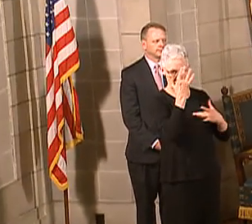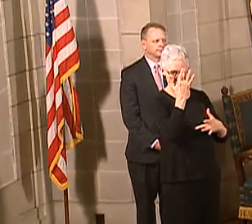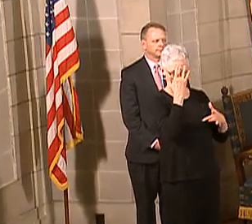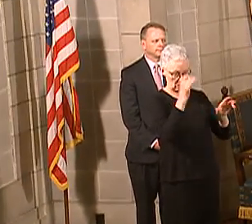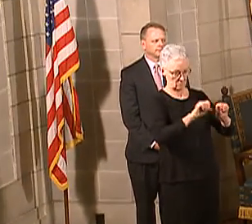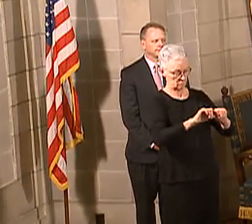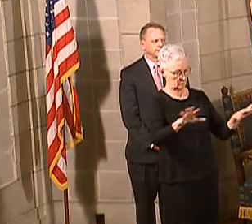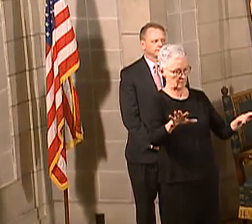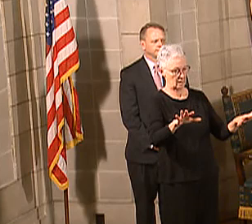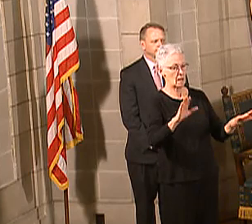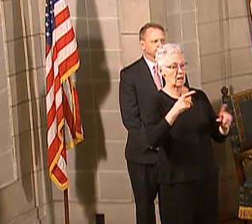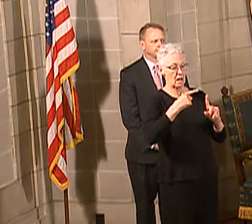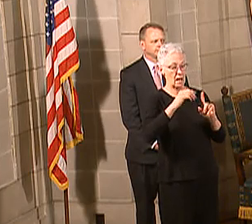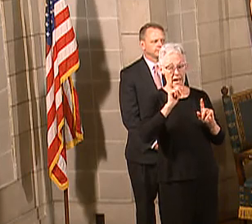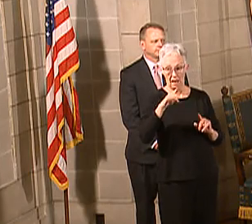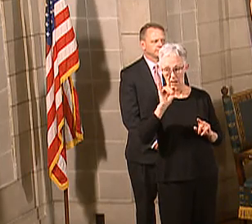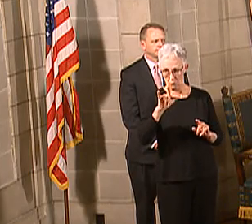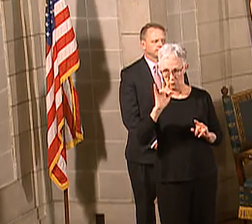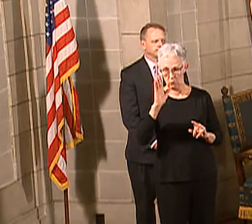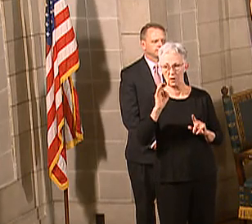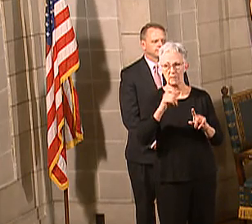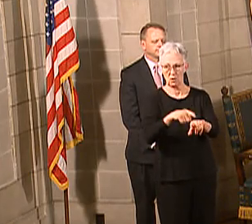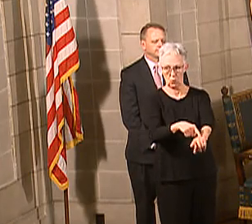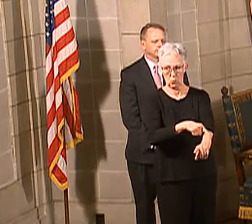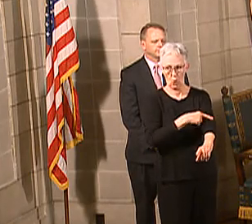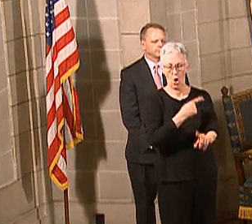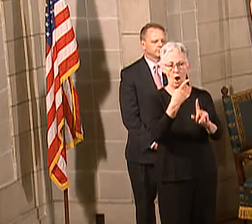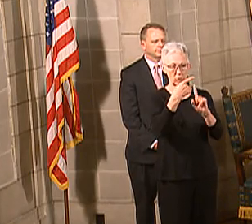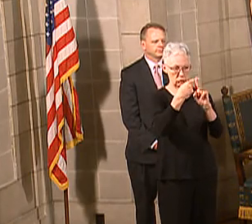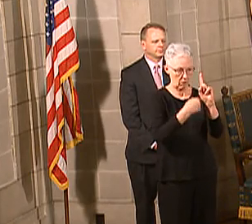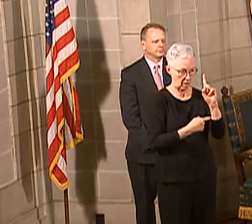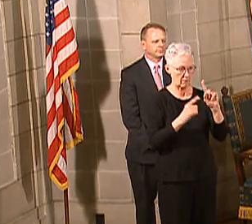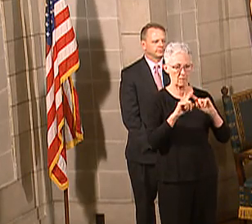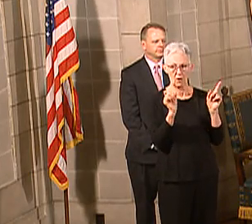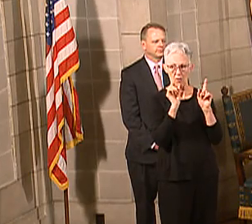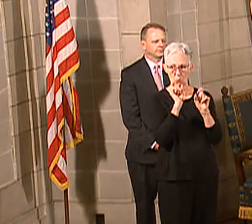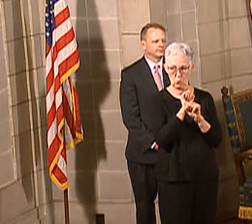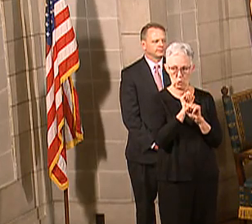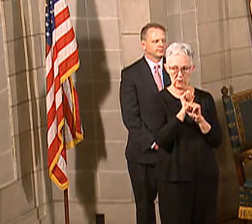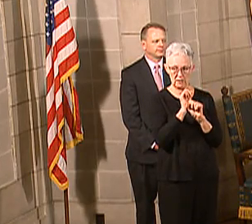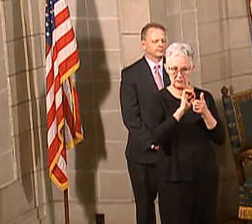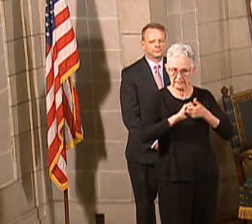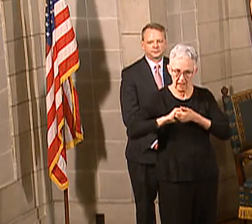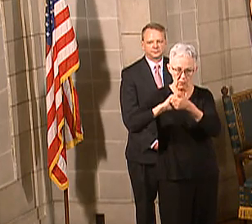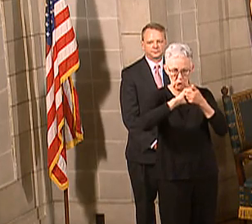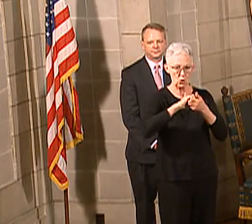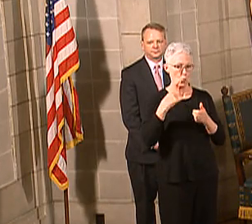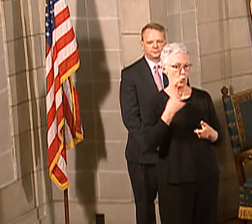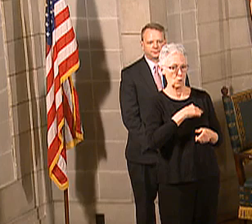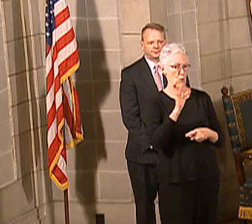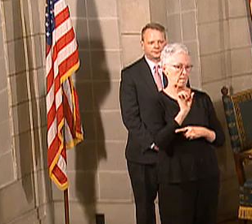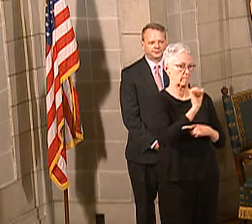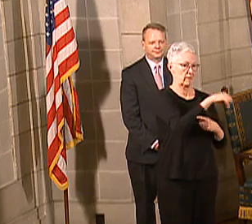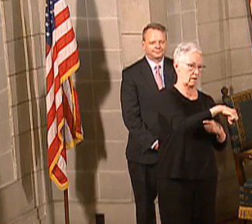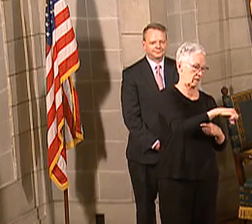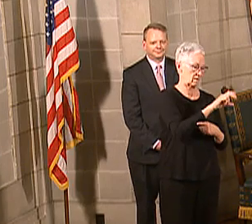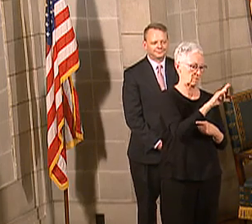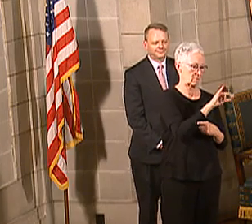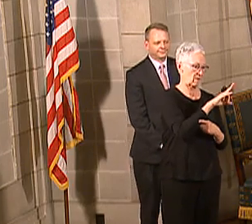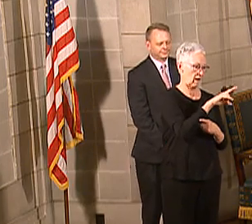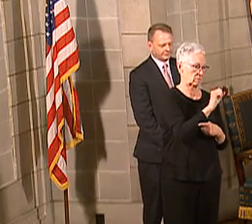left ahead of us. But I know working together, we will beat this thing, as Nebraskans always do, by sticking together. Thanks again, and we'll see you tomorrow.